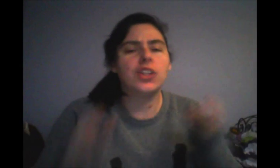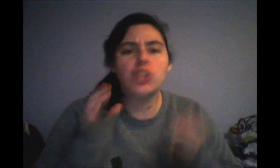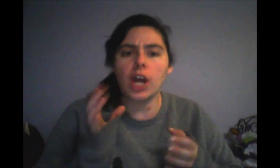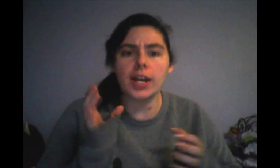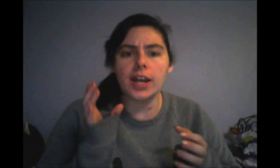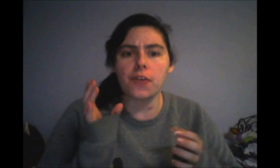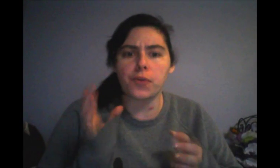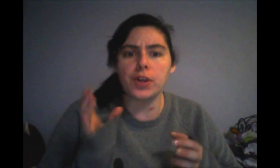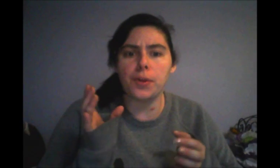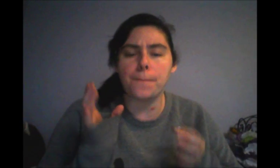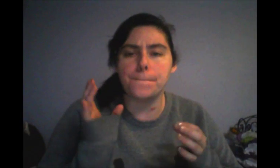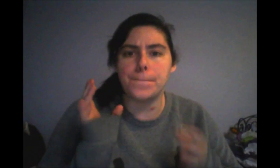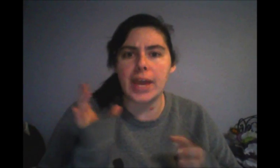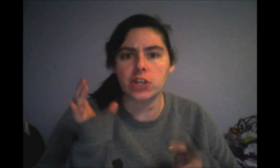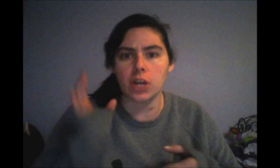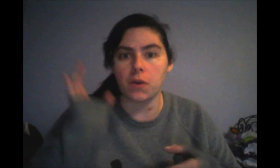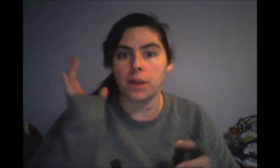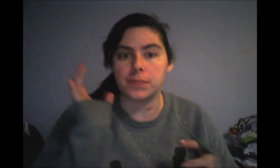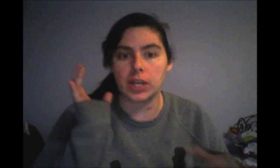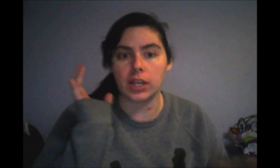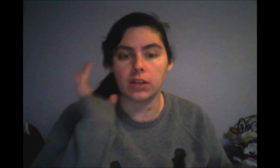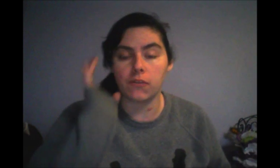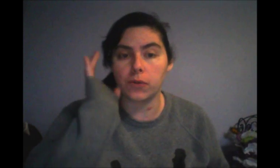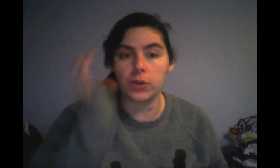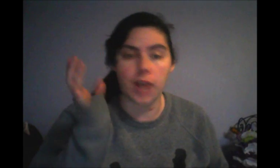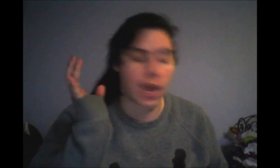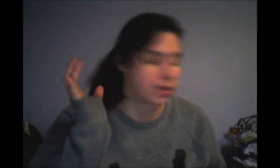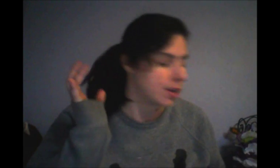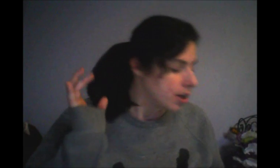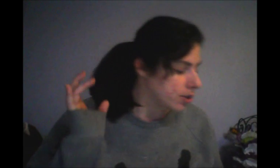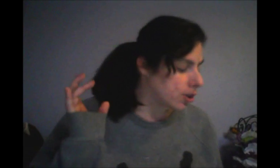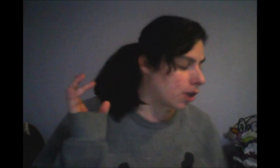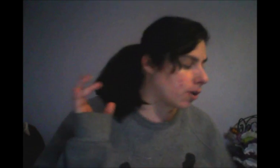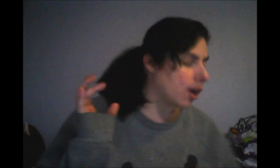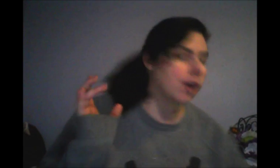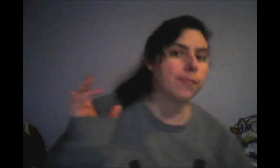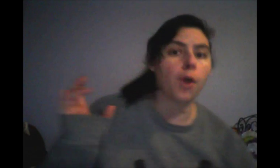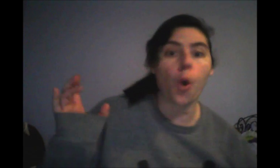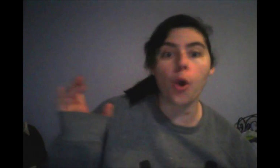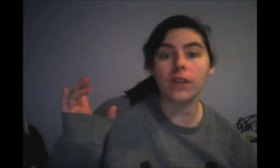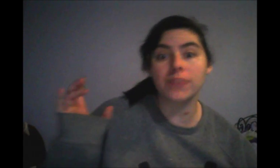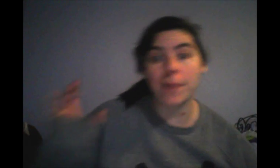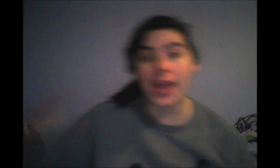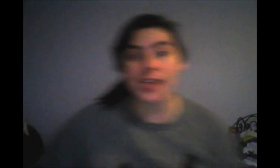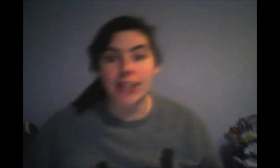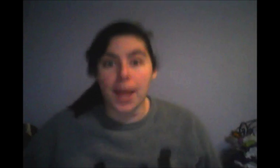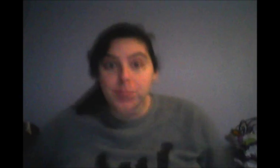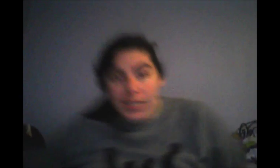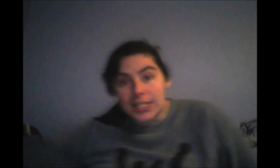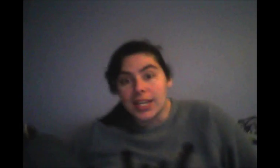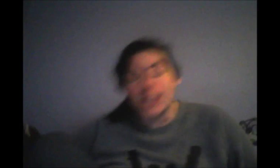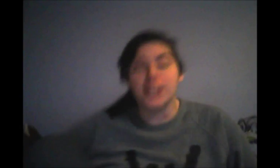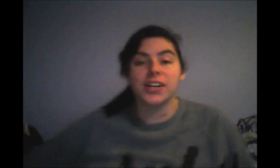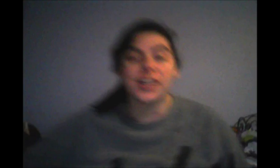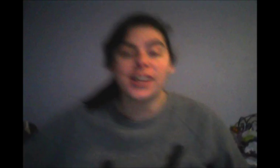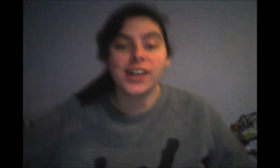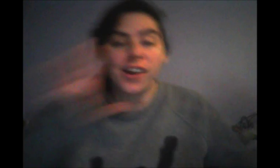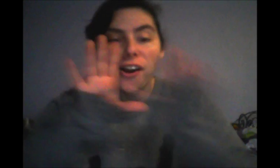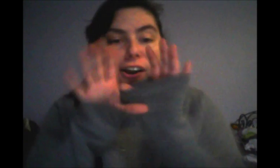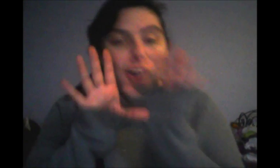done a real band show update for you guys. So, um, all of the bands that I'm listing here are